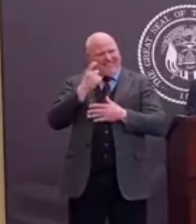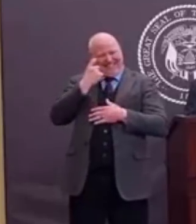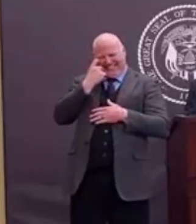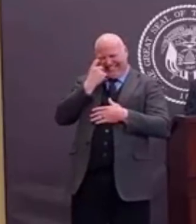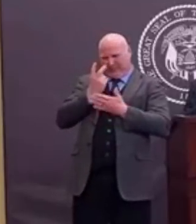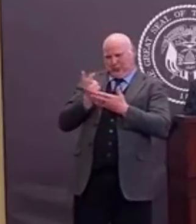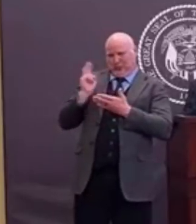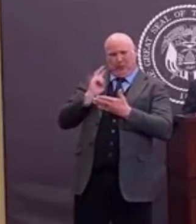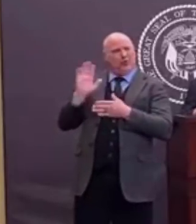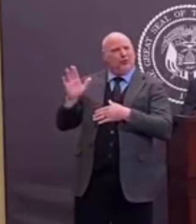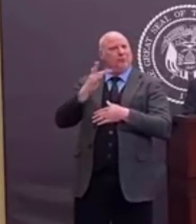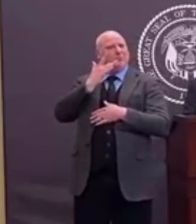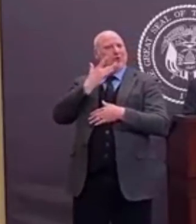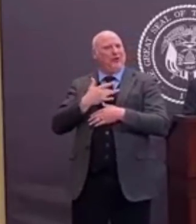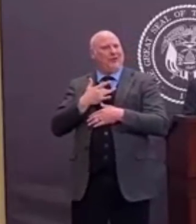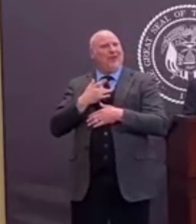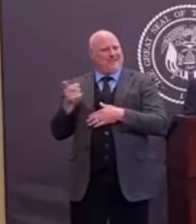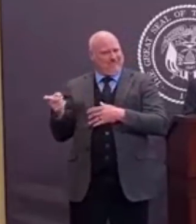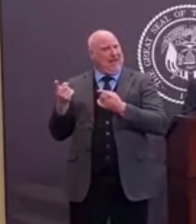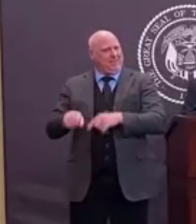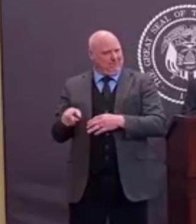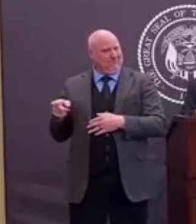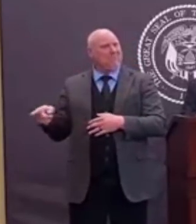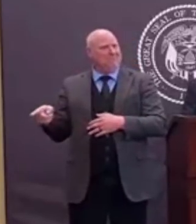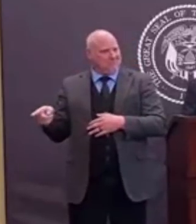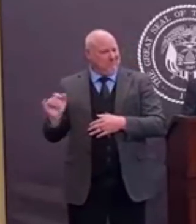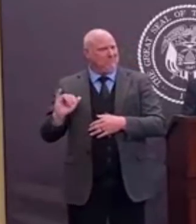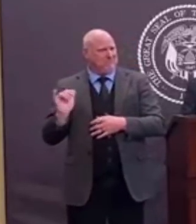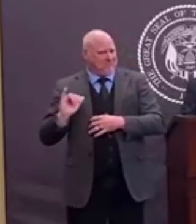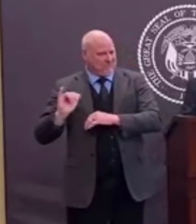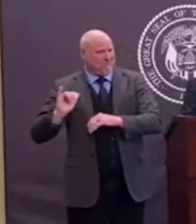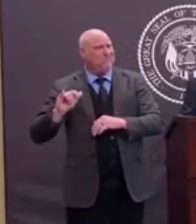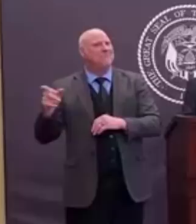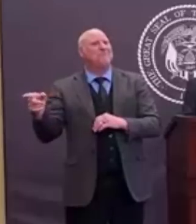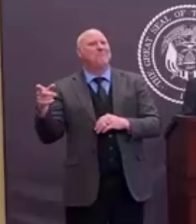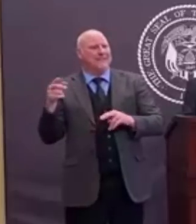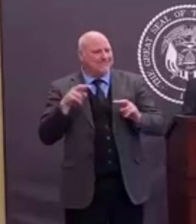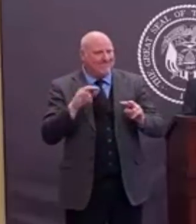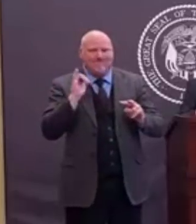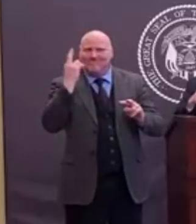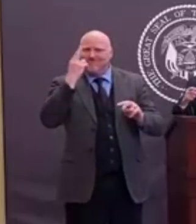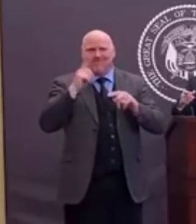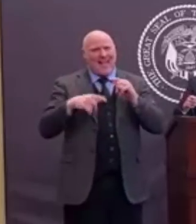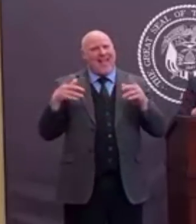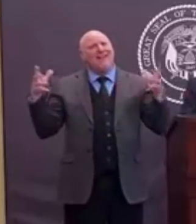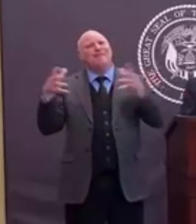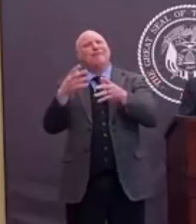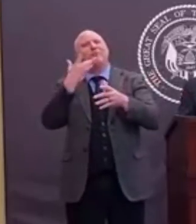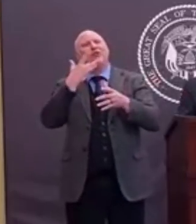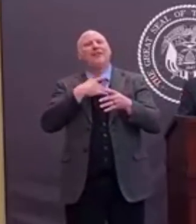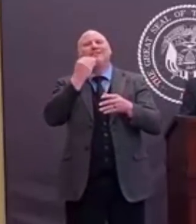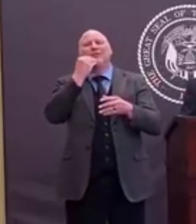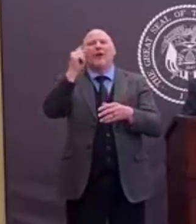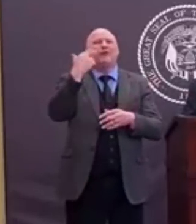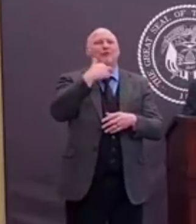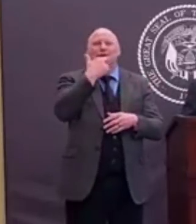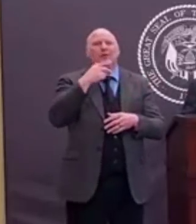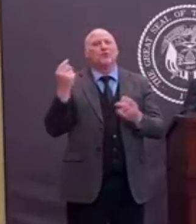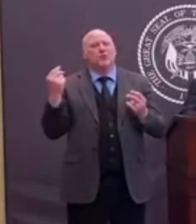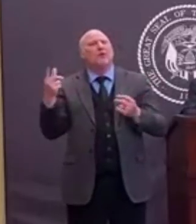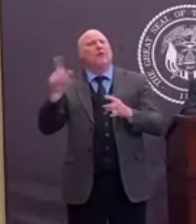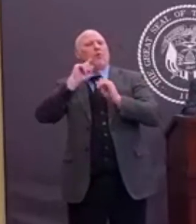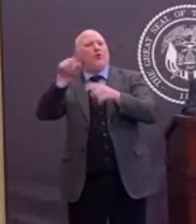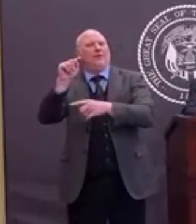decided, let's just get take-out. And then they all bought a gift card for an additional time to help the restaurant stay